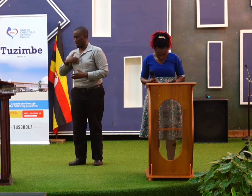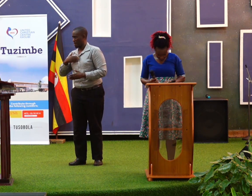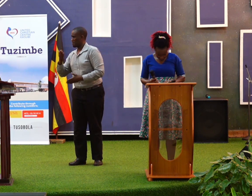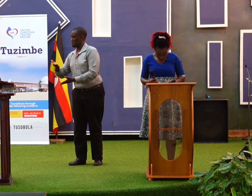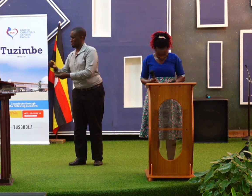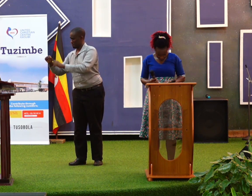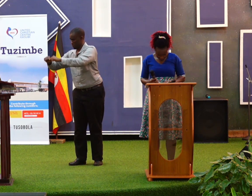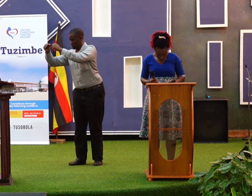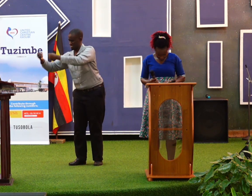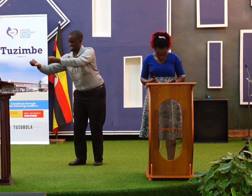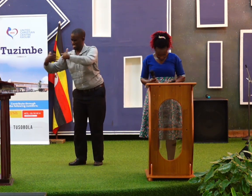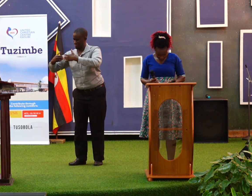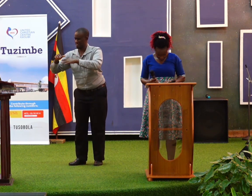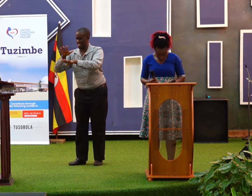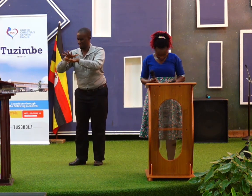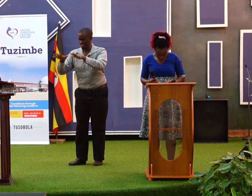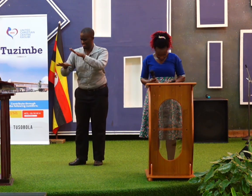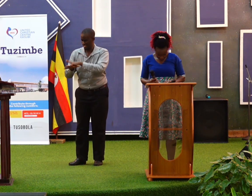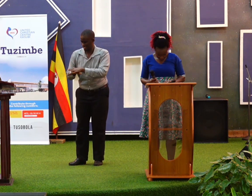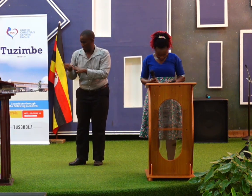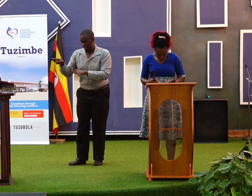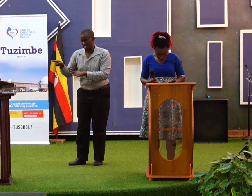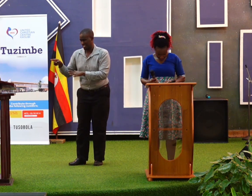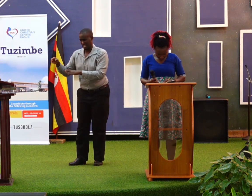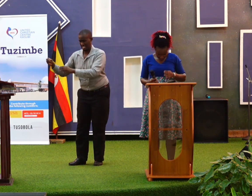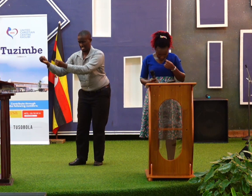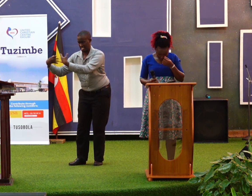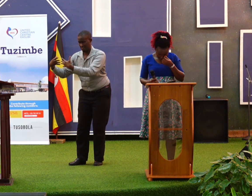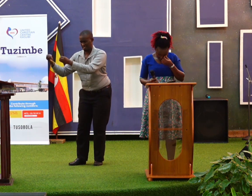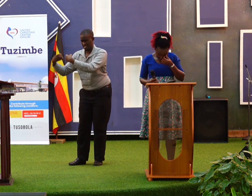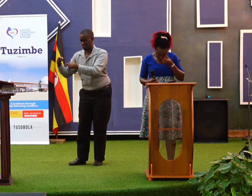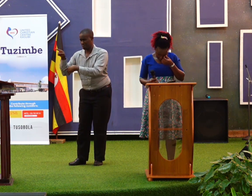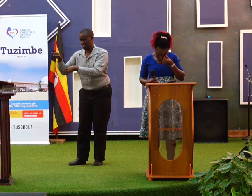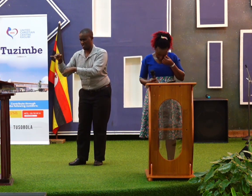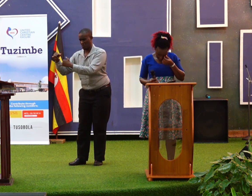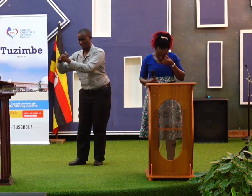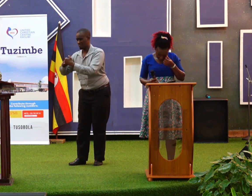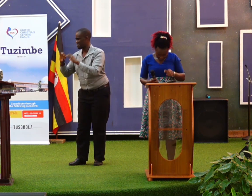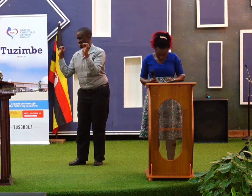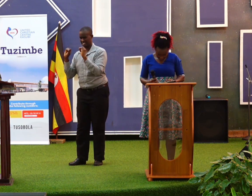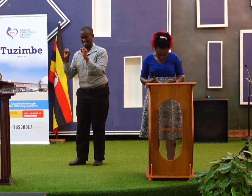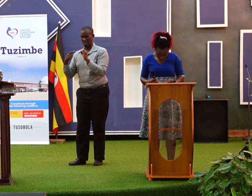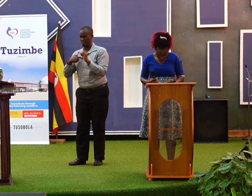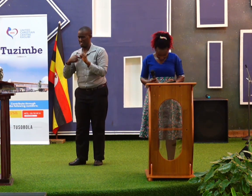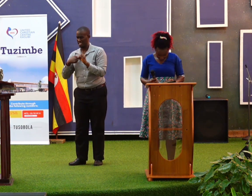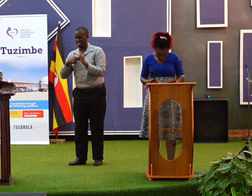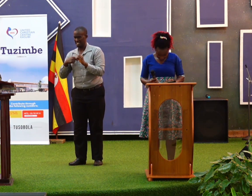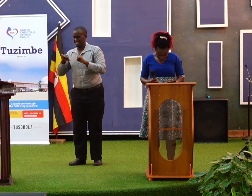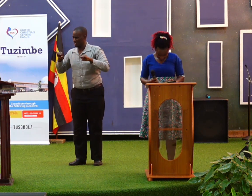child. But it has lots of to fuckingaga. The